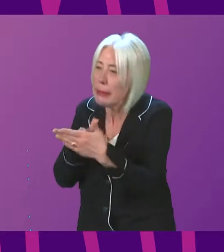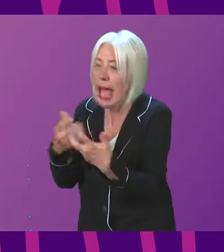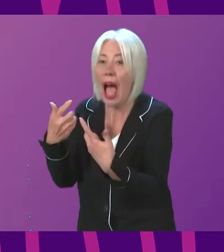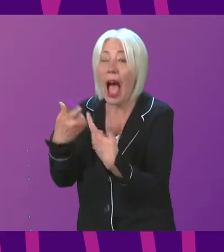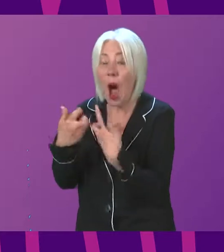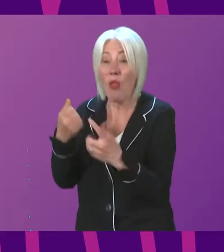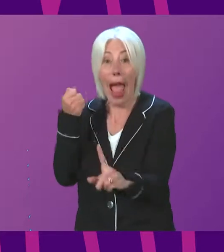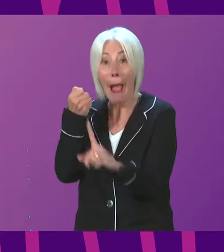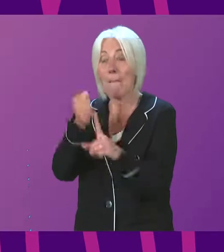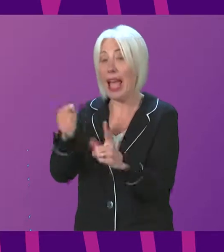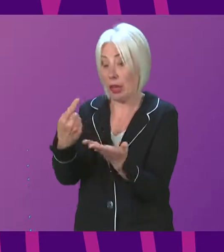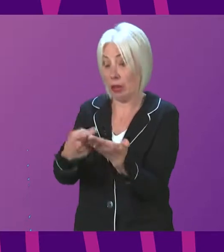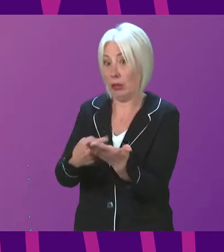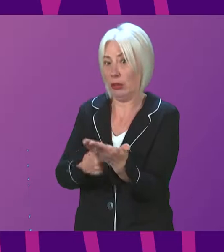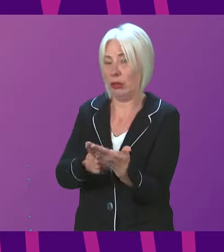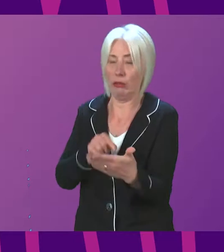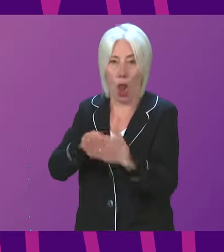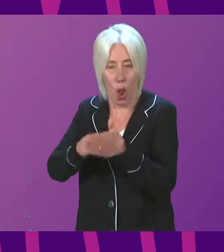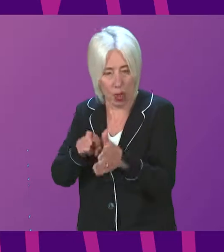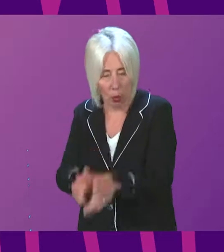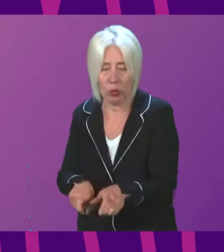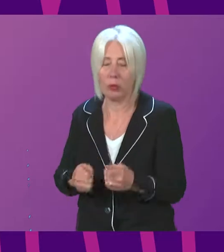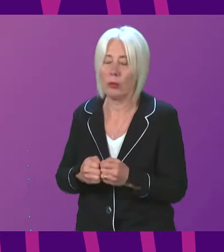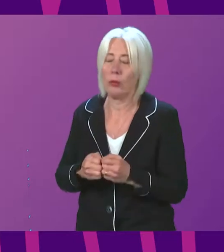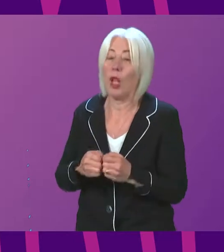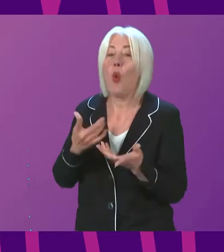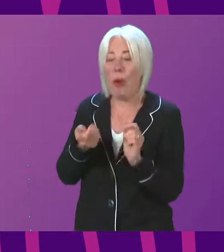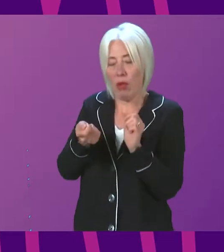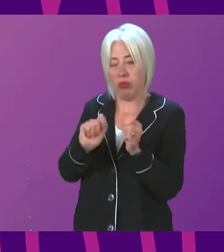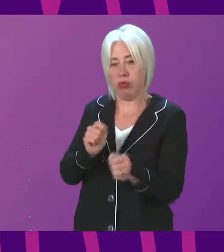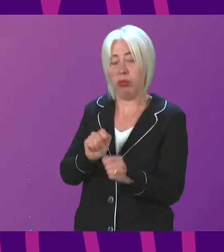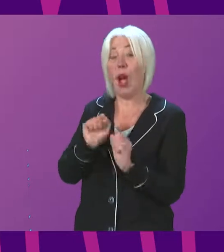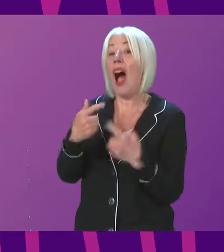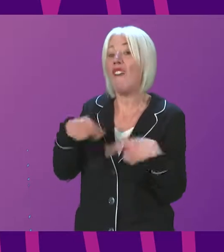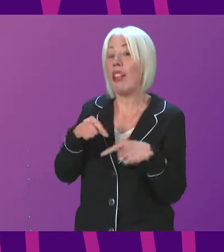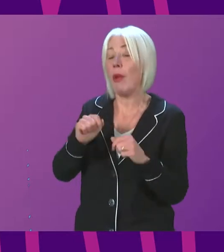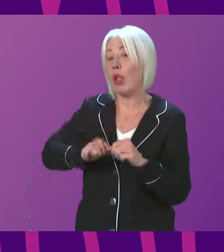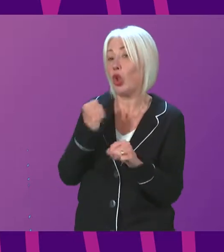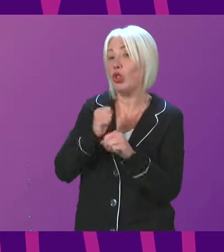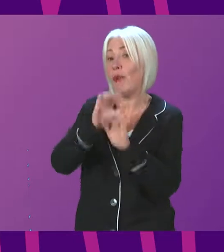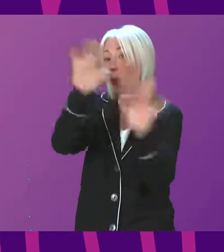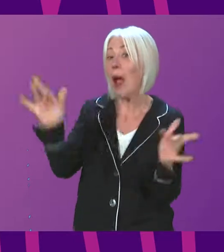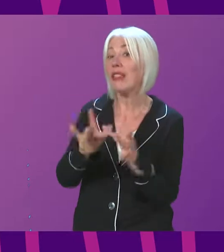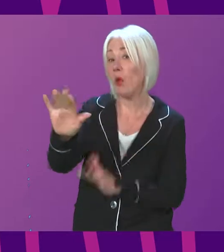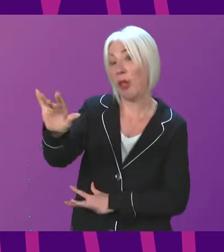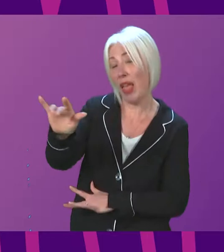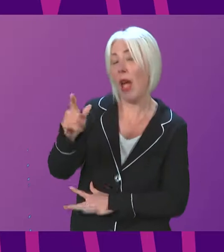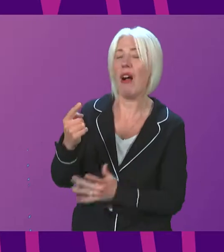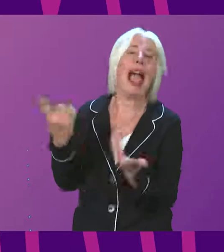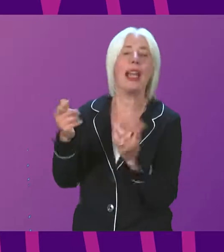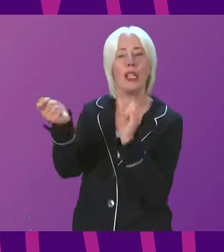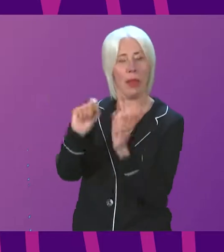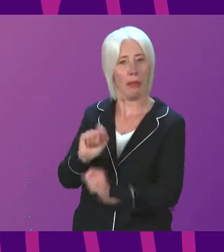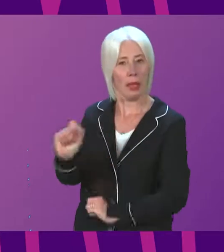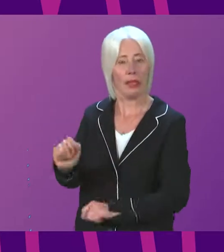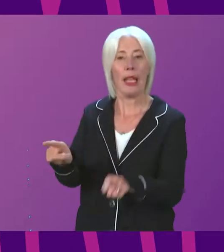The full text of the terms of reference as adjusted will be available on the Scottish Government website. Before concluding, I should also